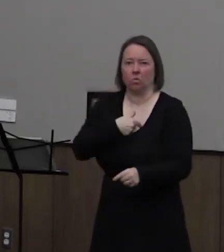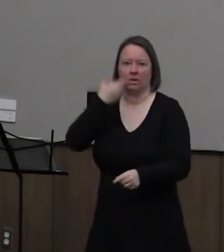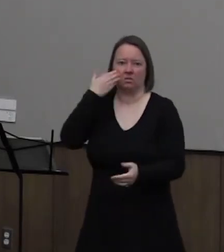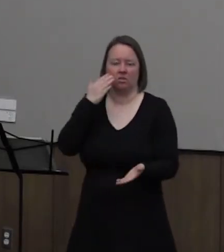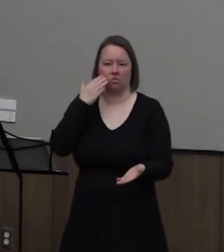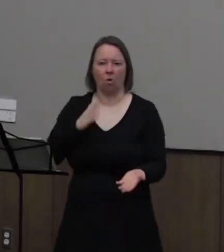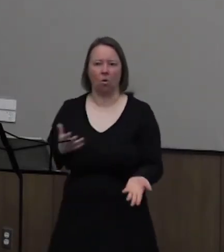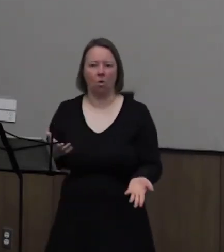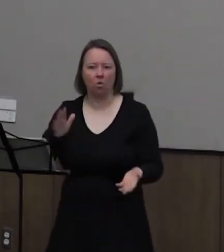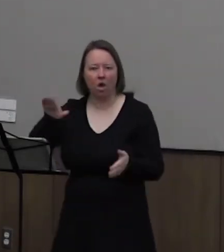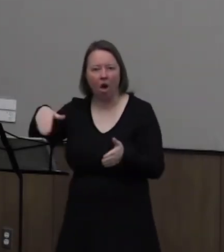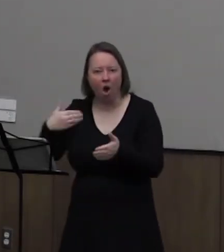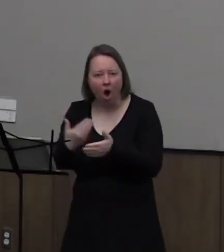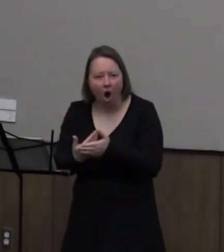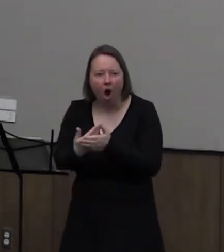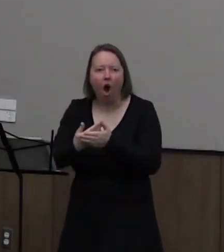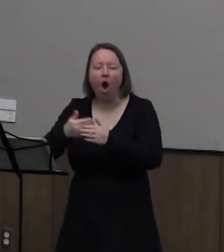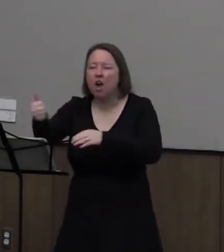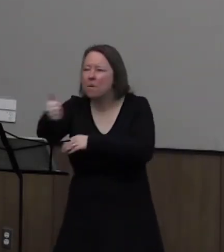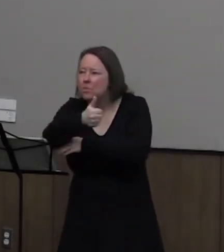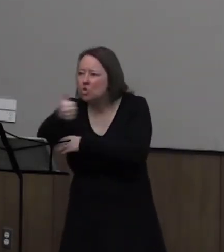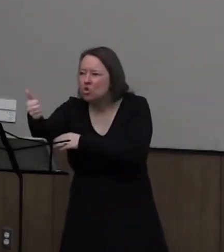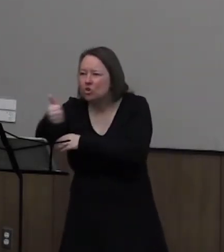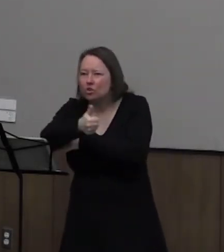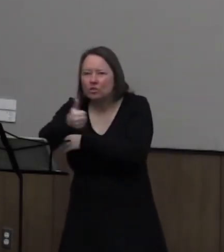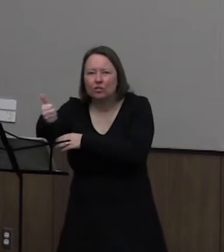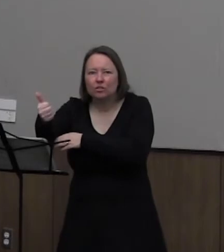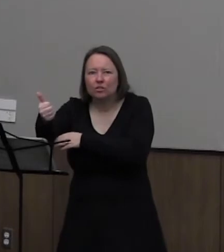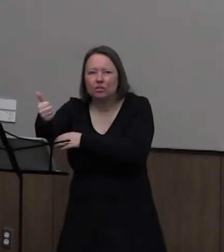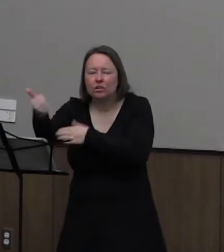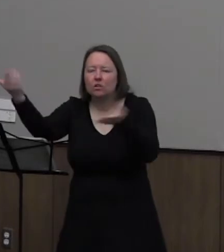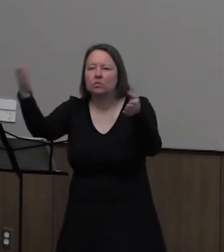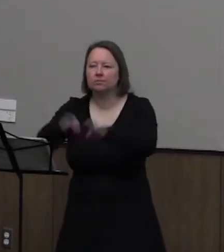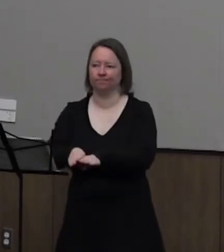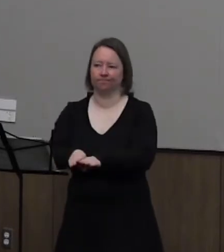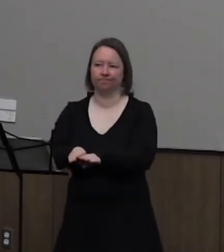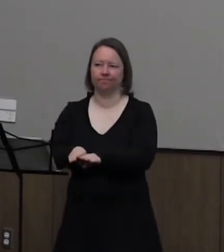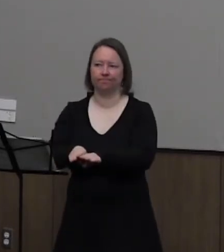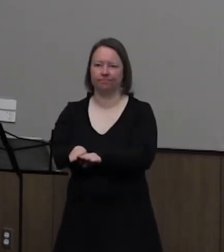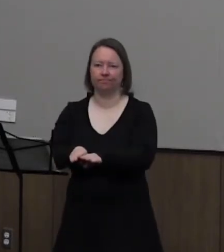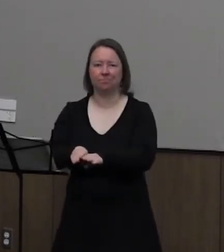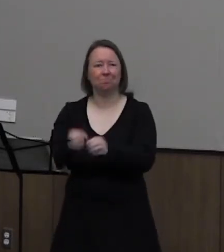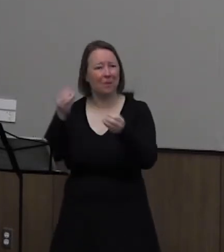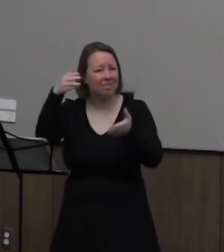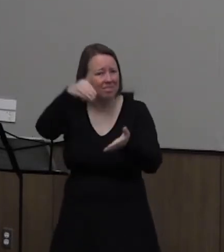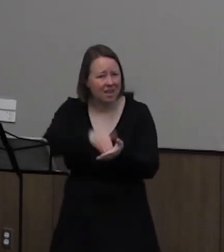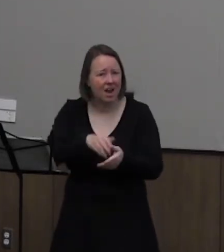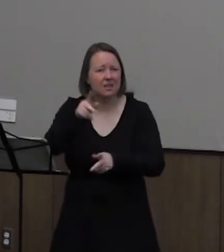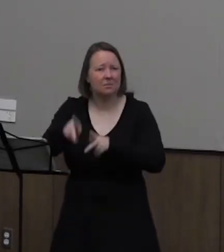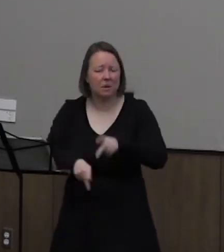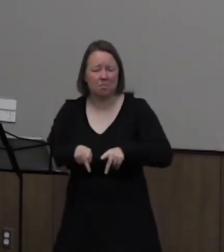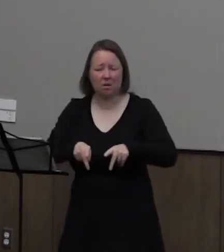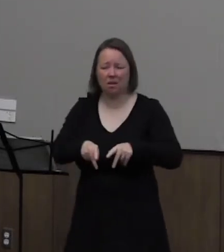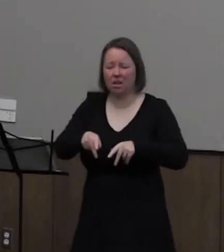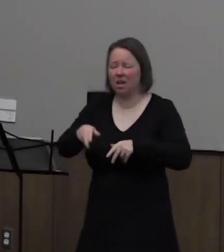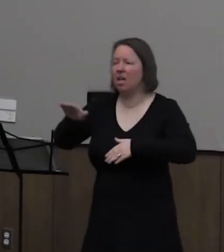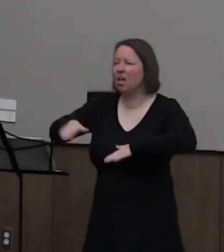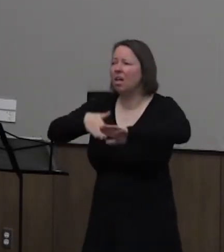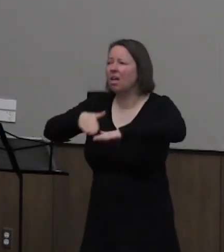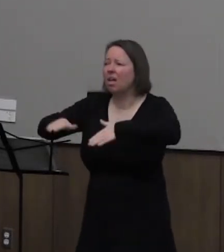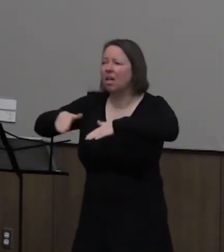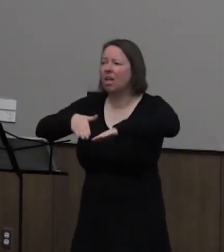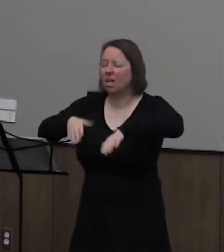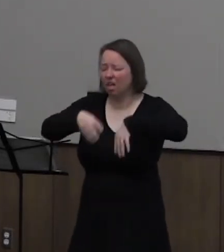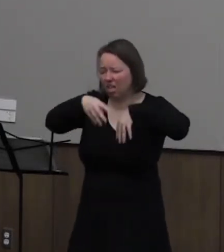that all means of commuter transportation in New York City were being shut down. Thousands of people were walking for hours